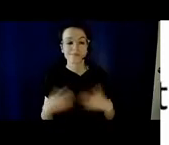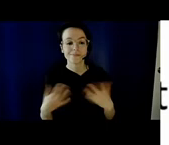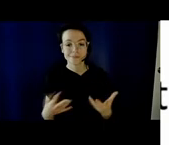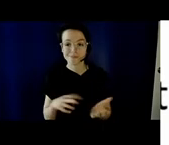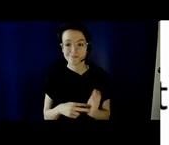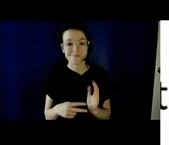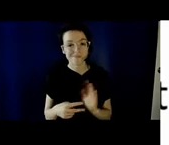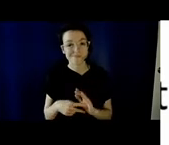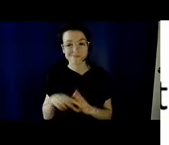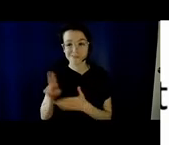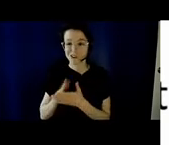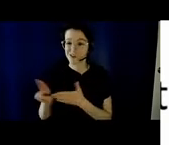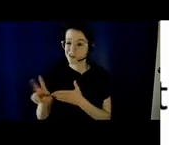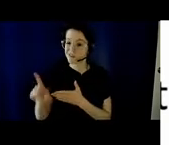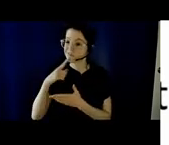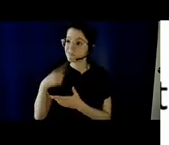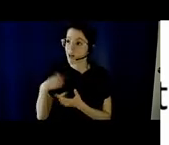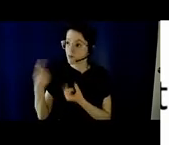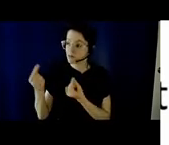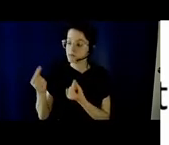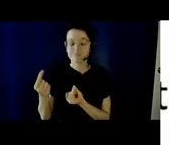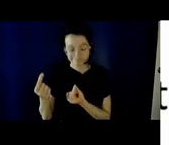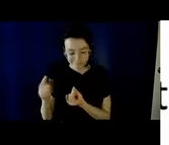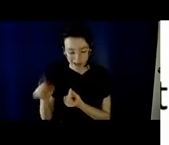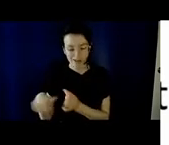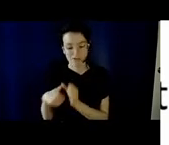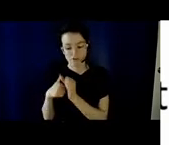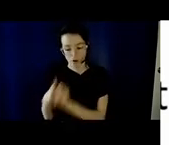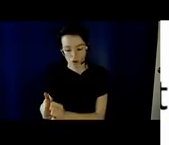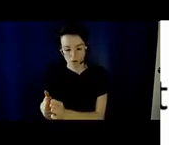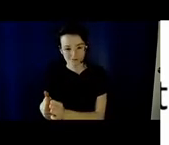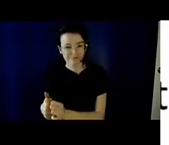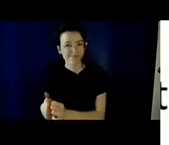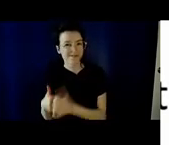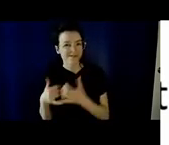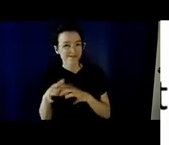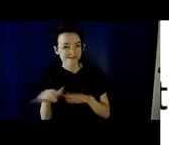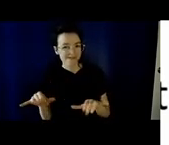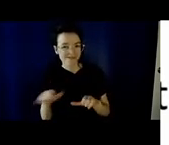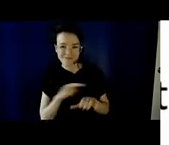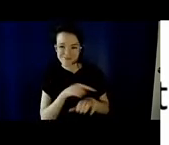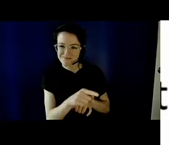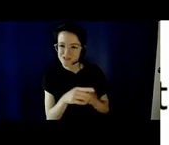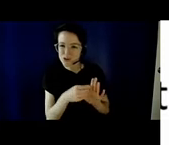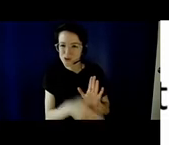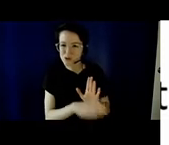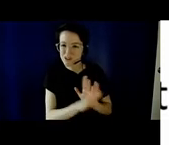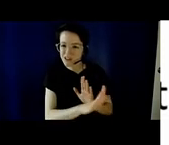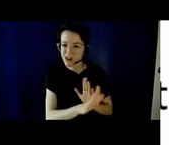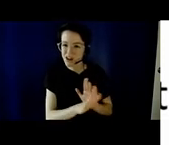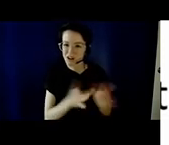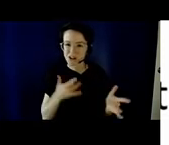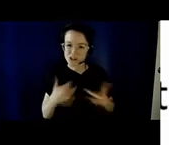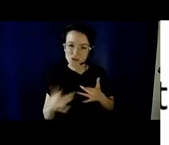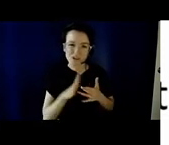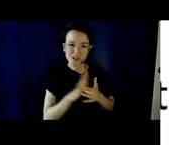So, I was required to follow the university's decision, while dealing with these students' requests and concerns.